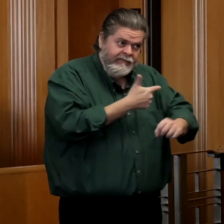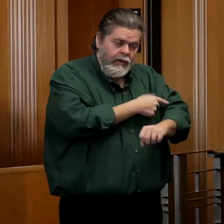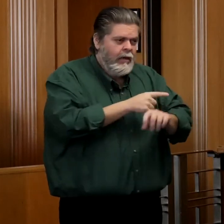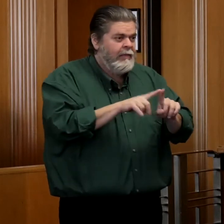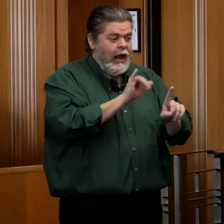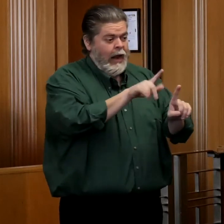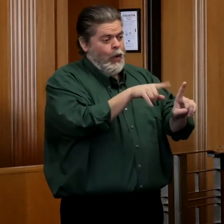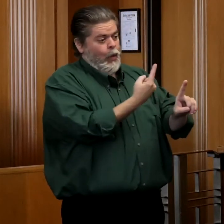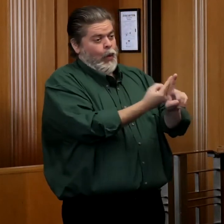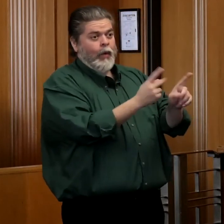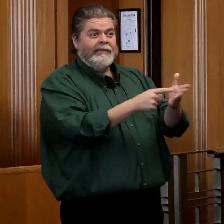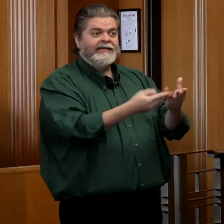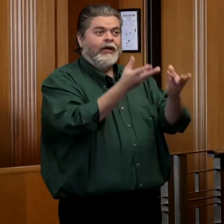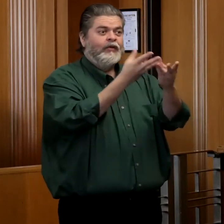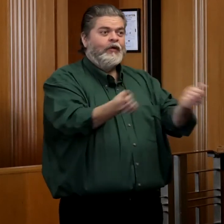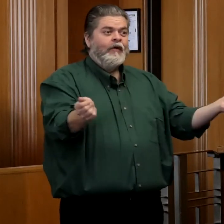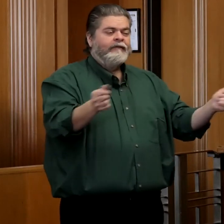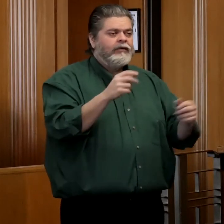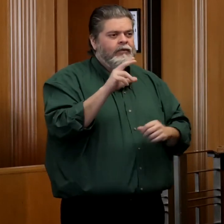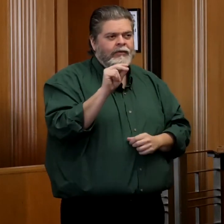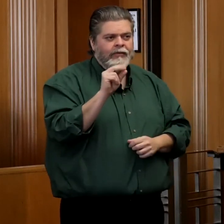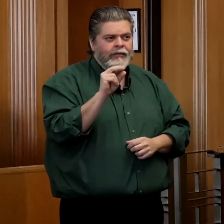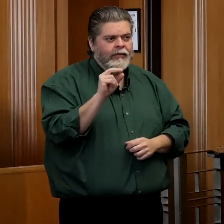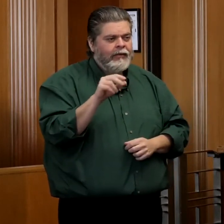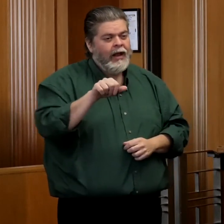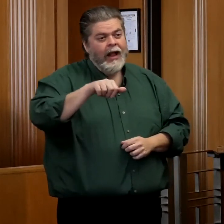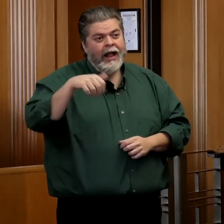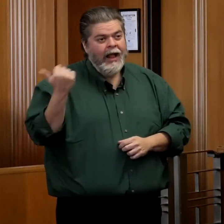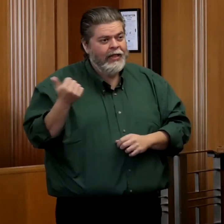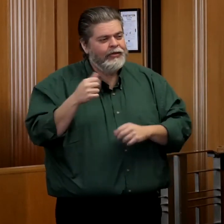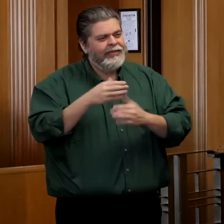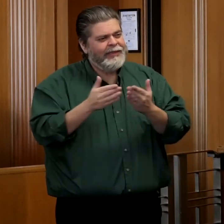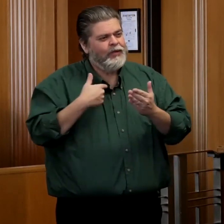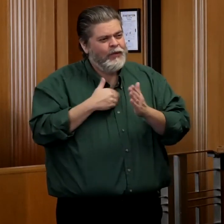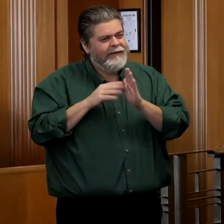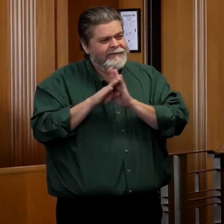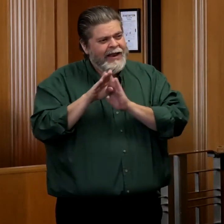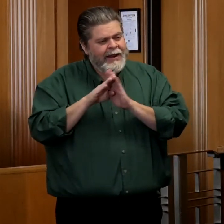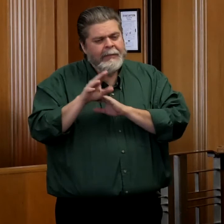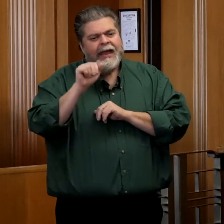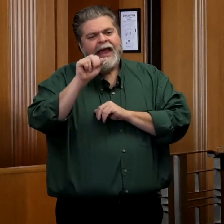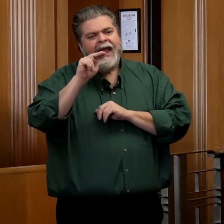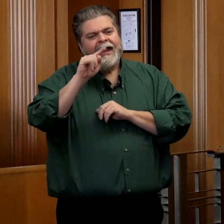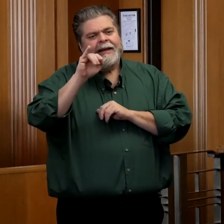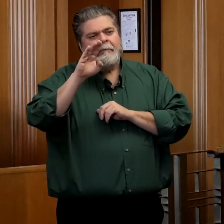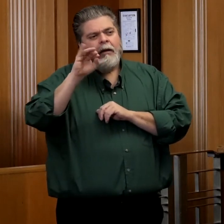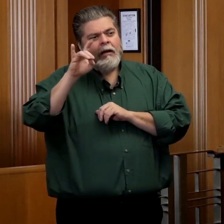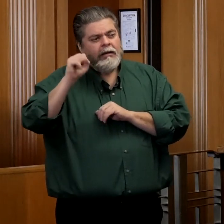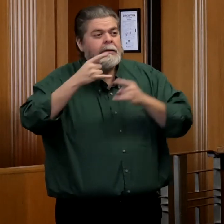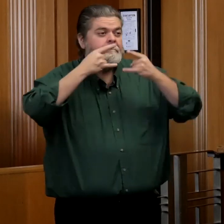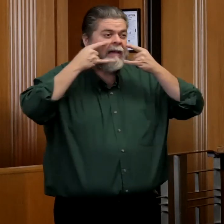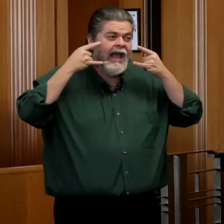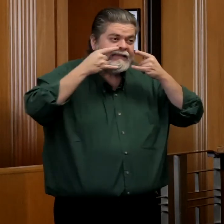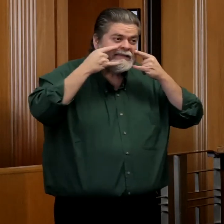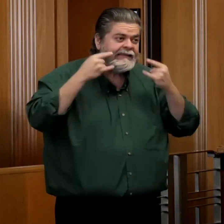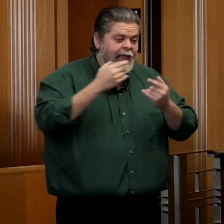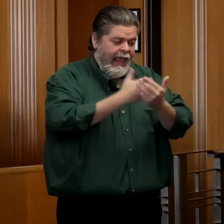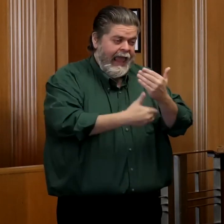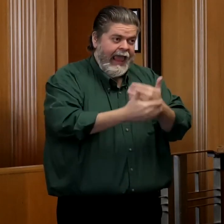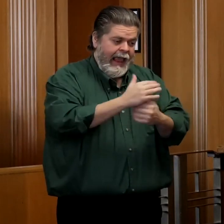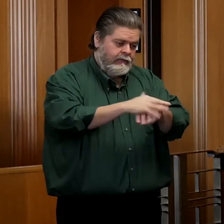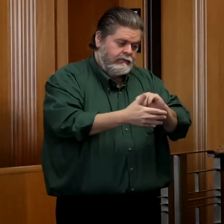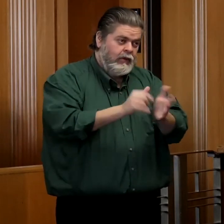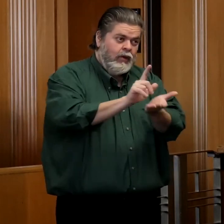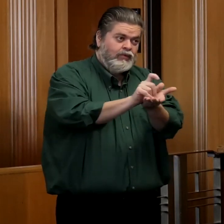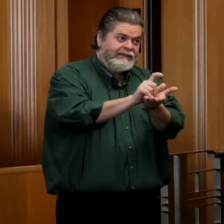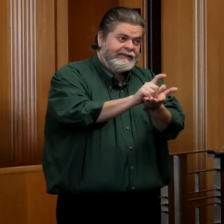by itself. The monoclonal antibodies, the other clinical pearls we've developed, the masking, the hand hygiene, the